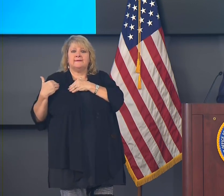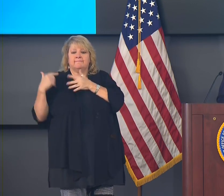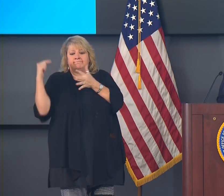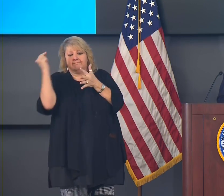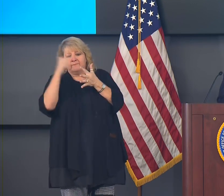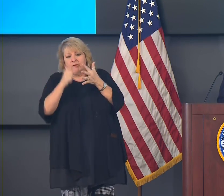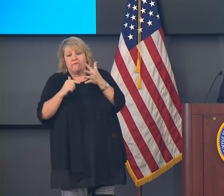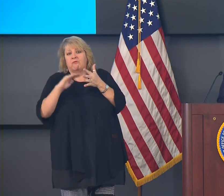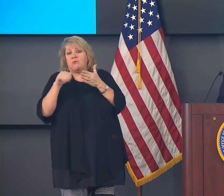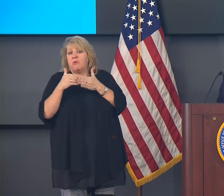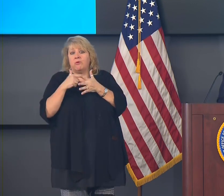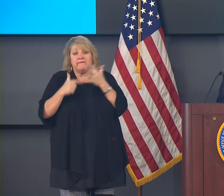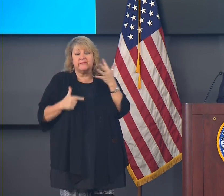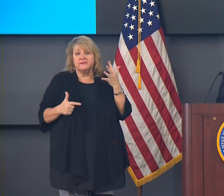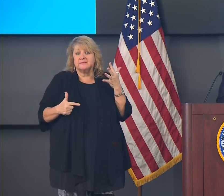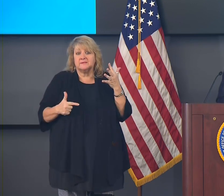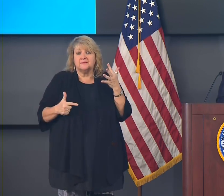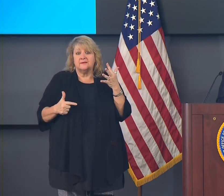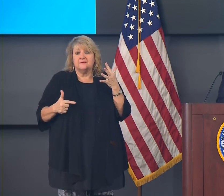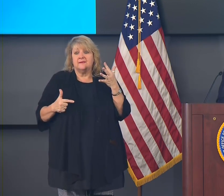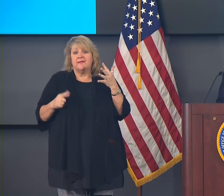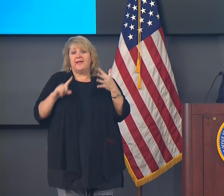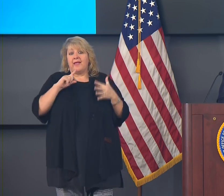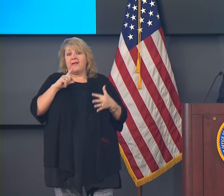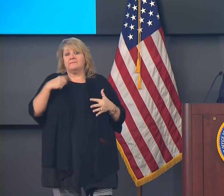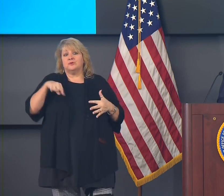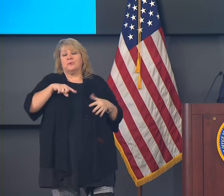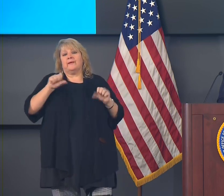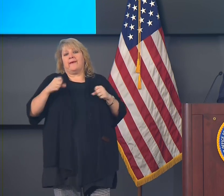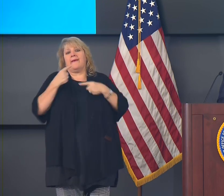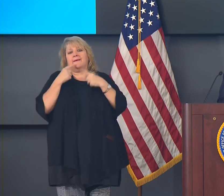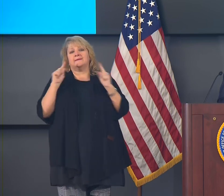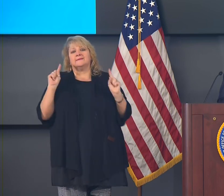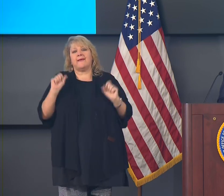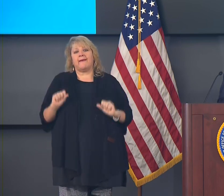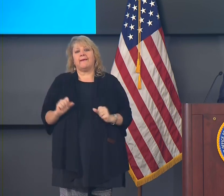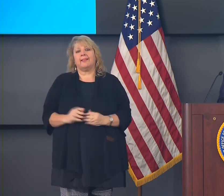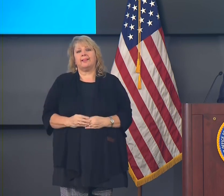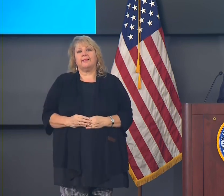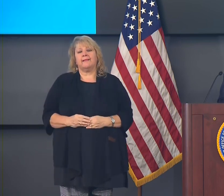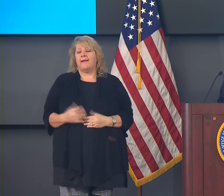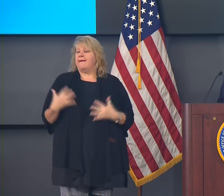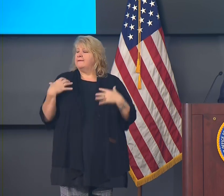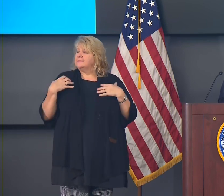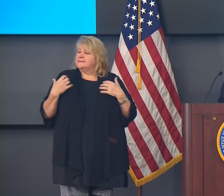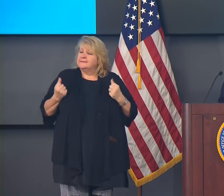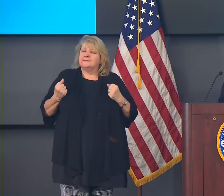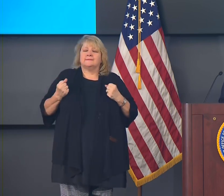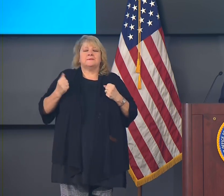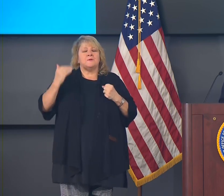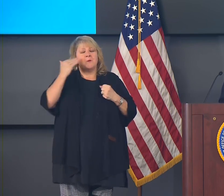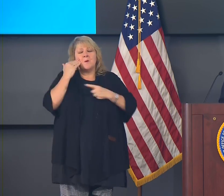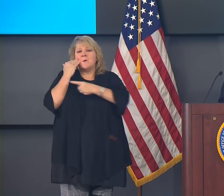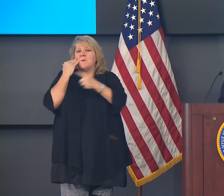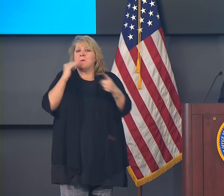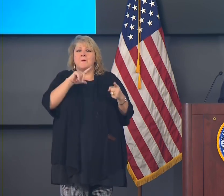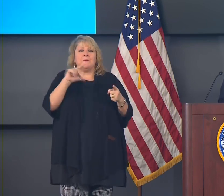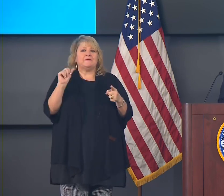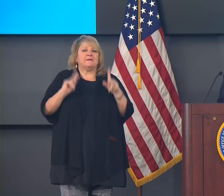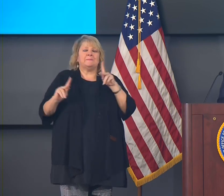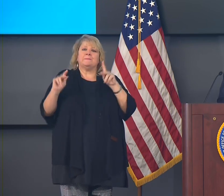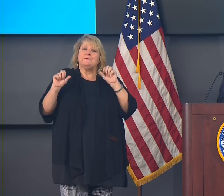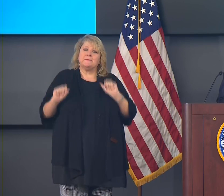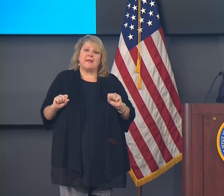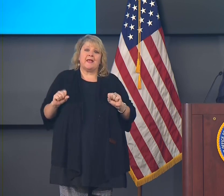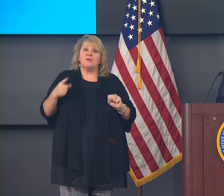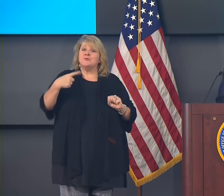then we're going to get through this. So I have every confidence in the people of Louisiana. They